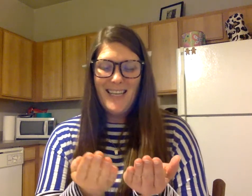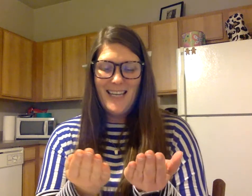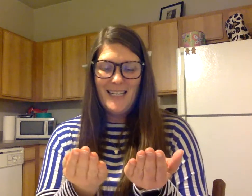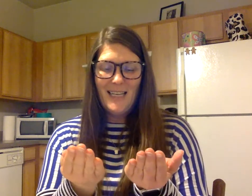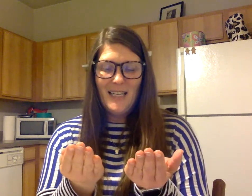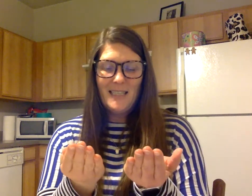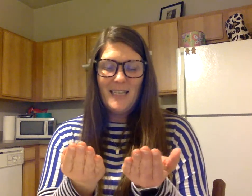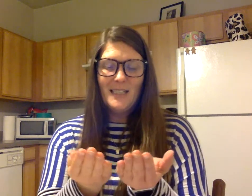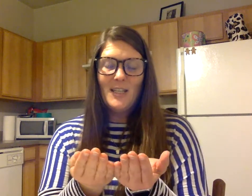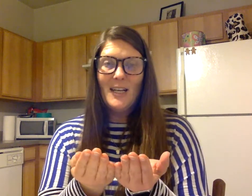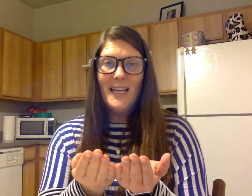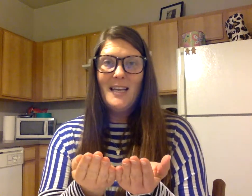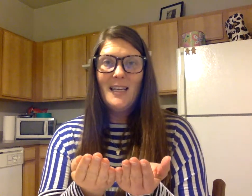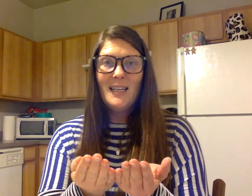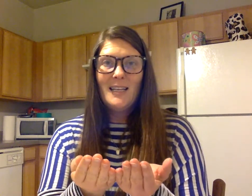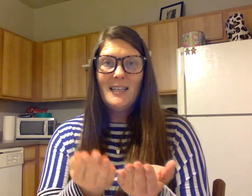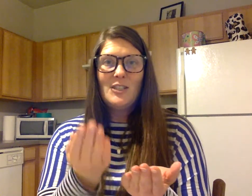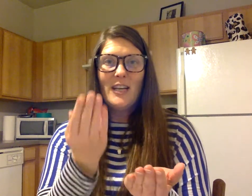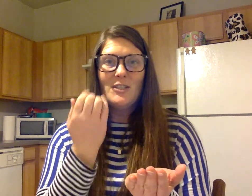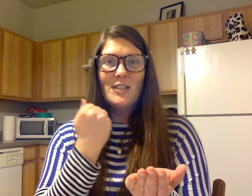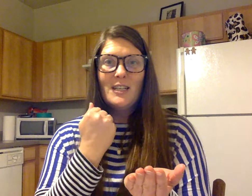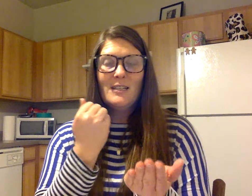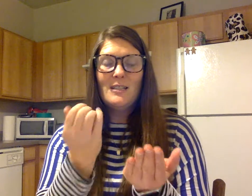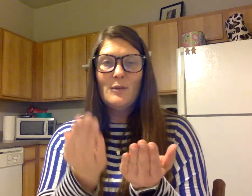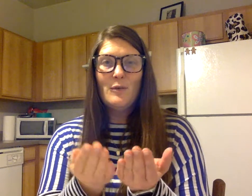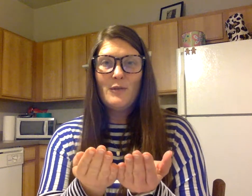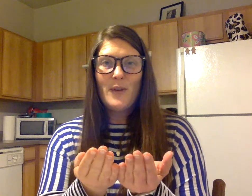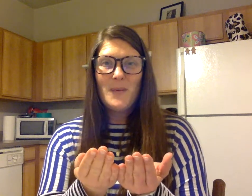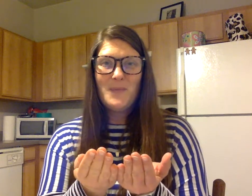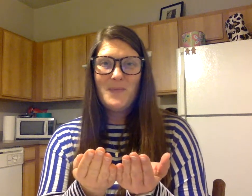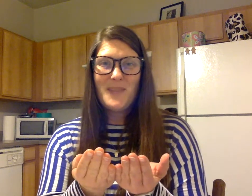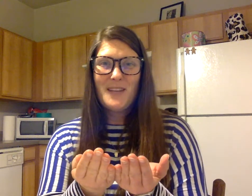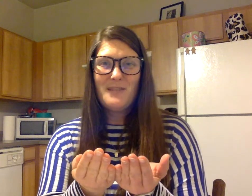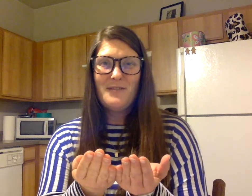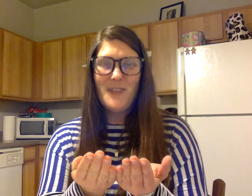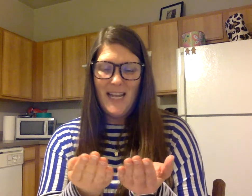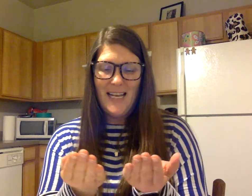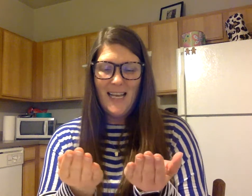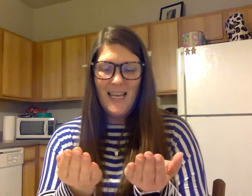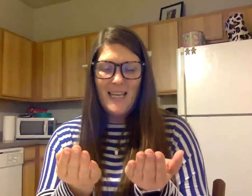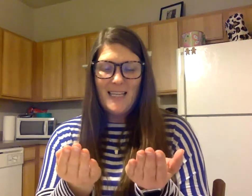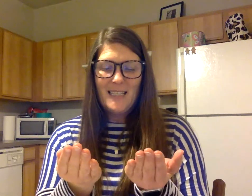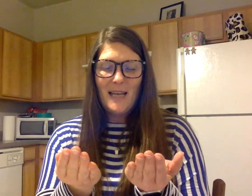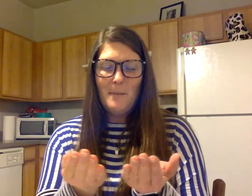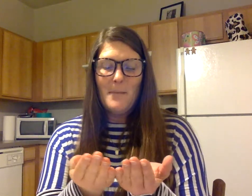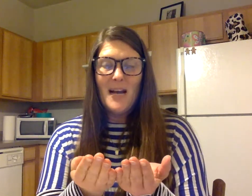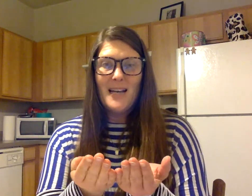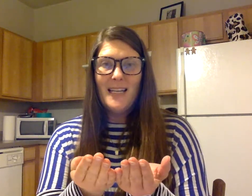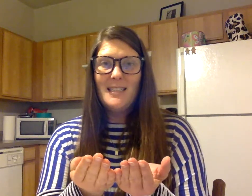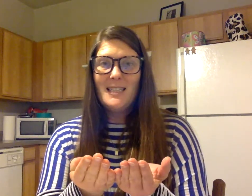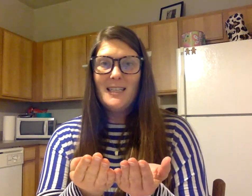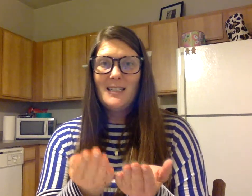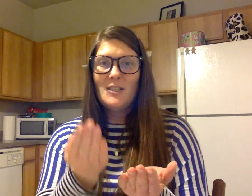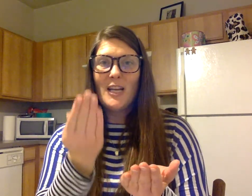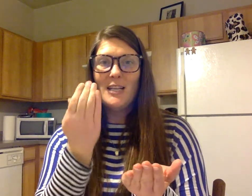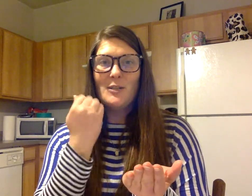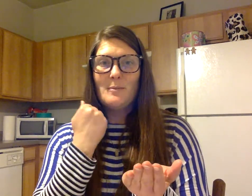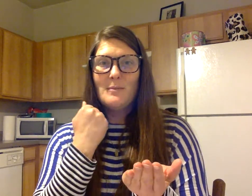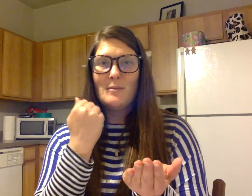Lend. Say done. Change d to f. Fine. Say mind. Change m